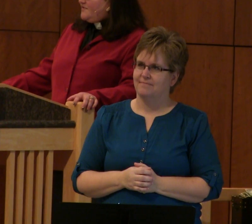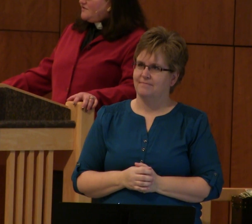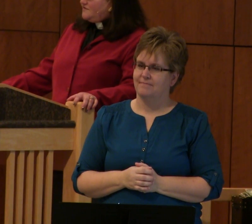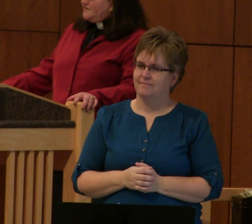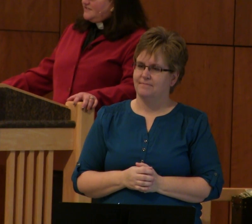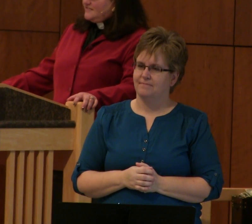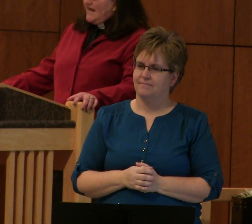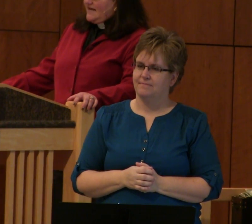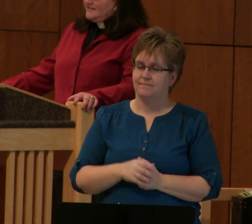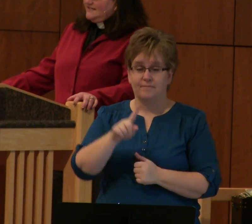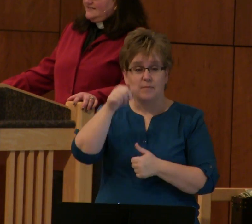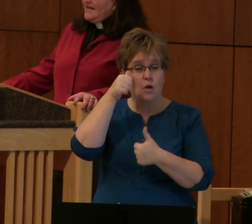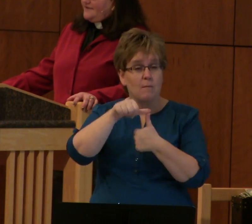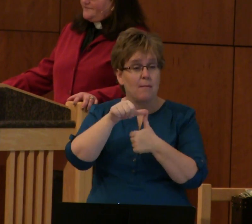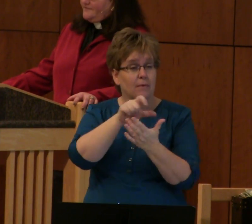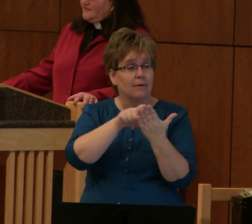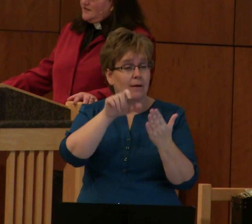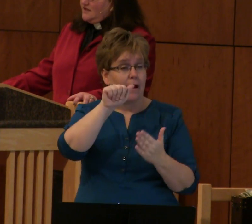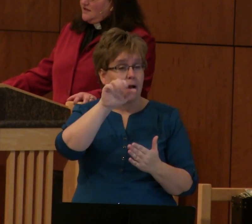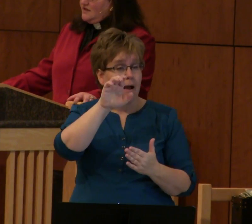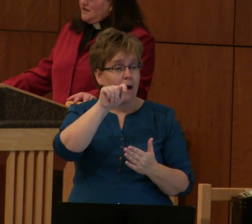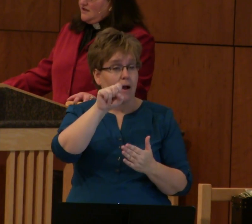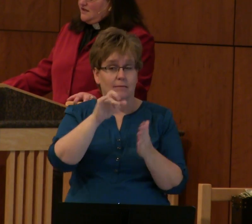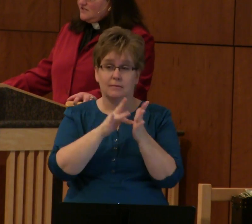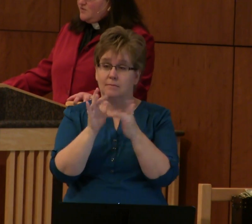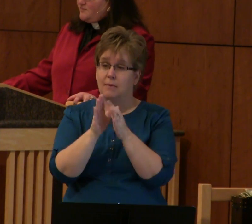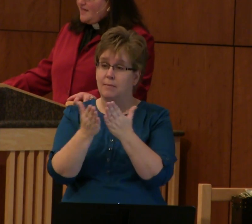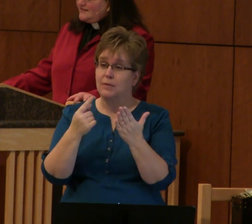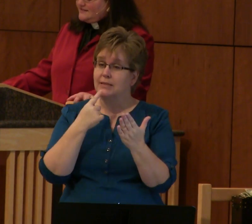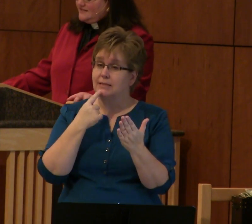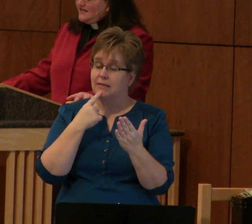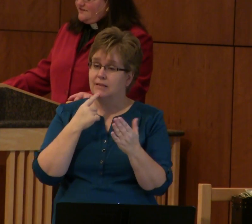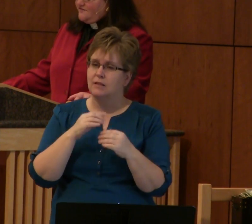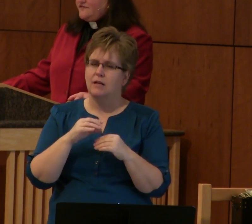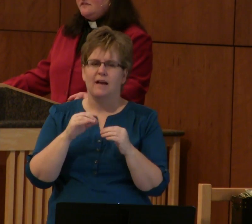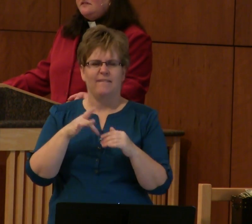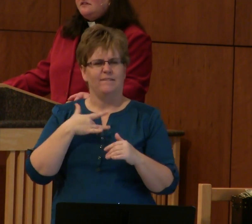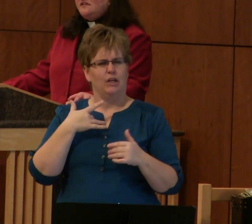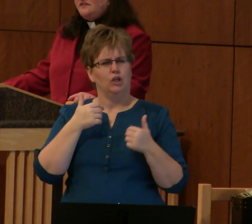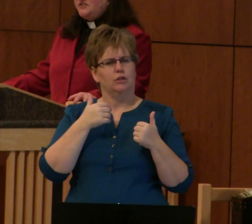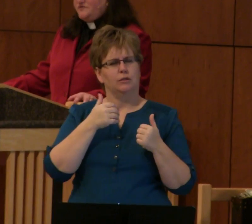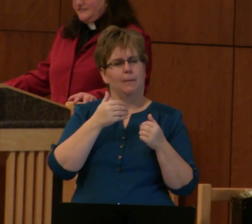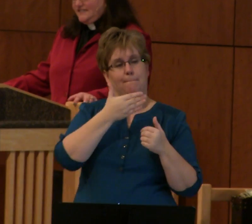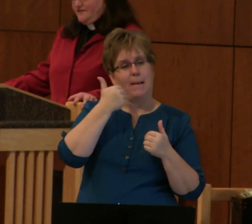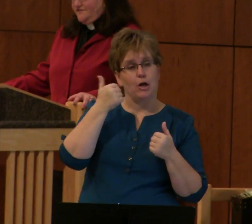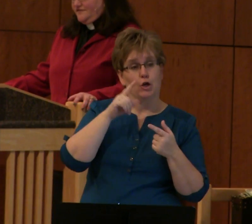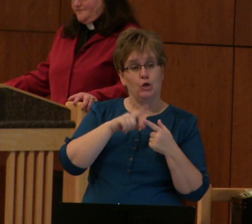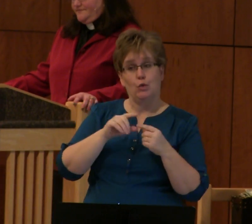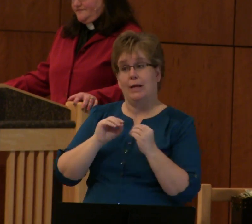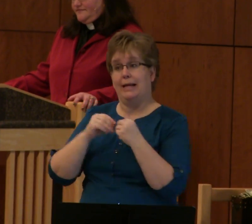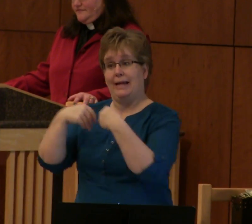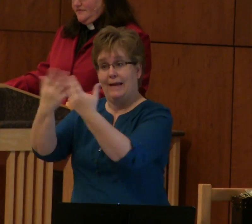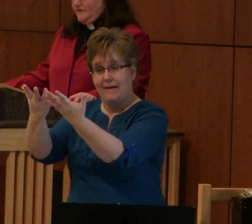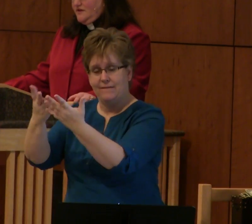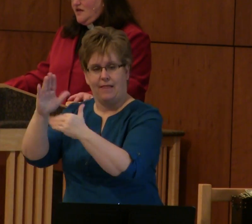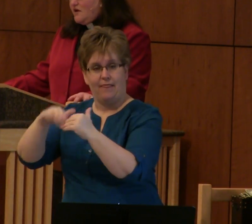Remember those verses and acts that say, it's more blessed to give than to receive.